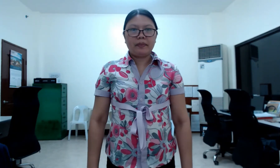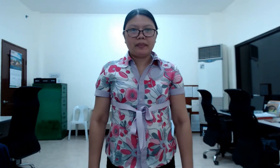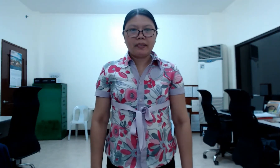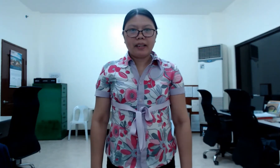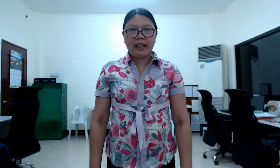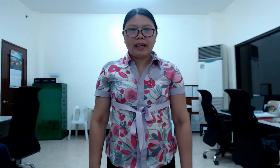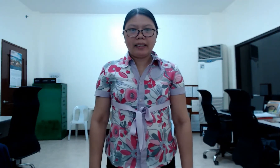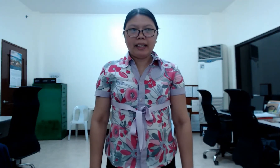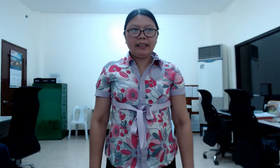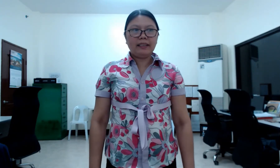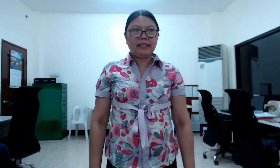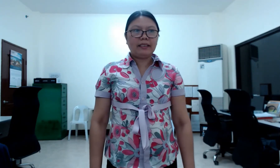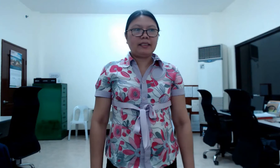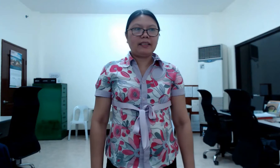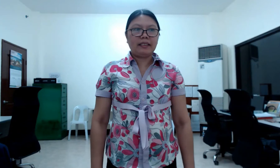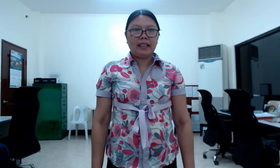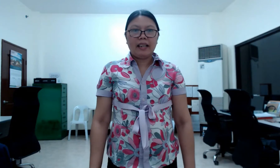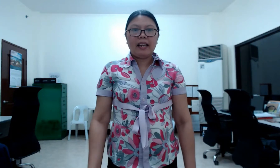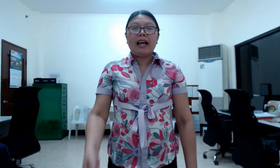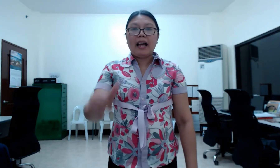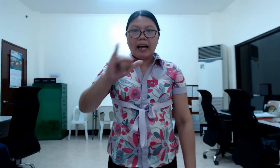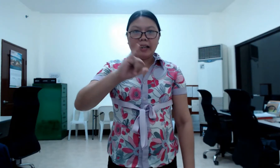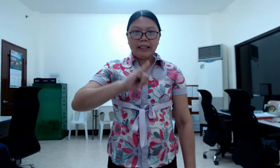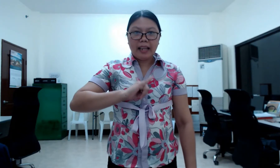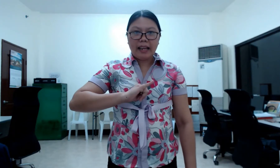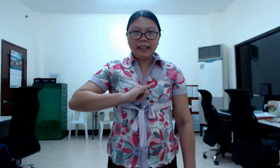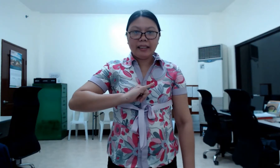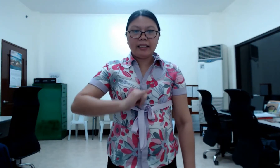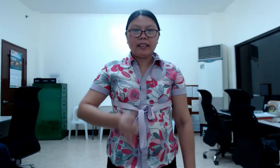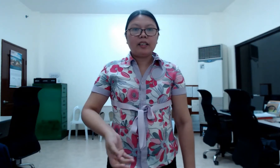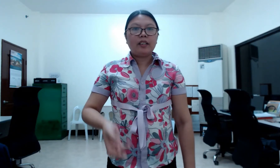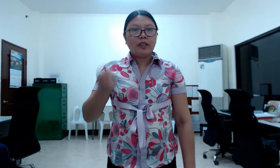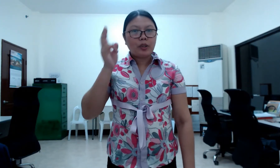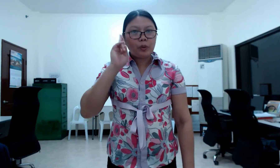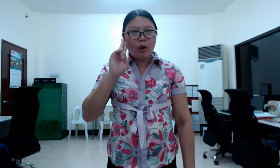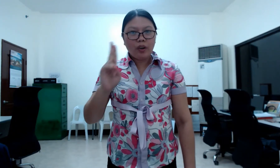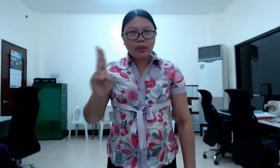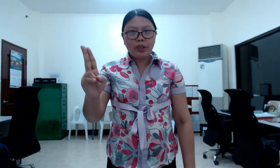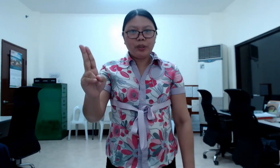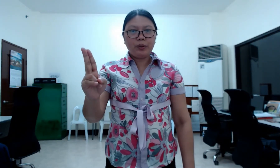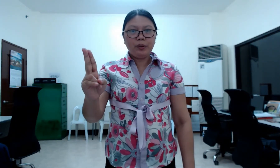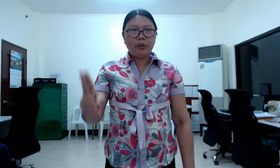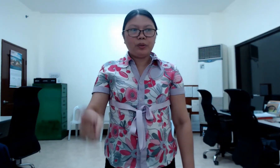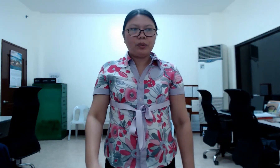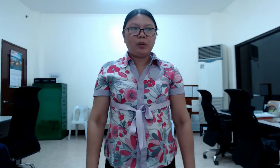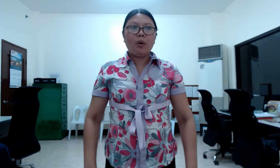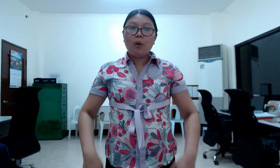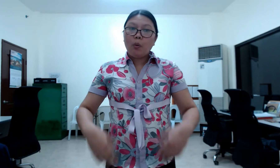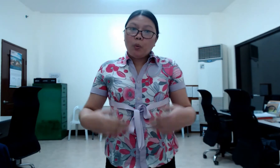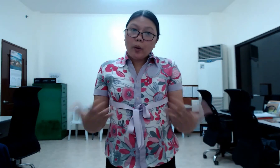Again. I'd like to honor you. What